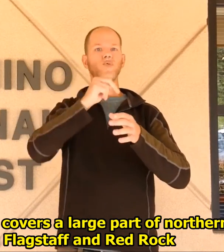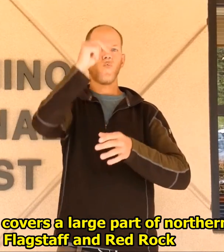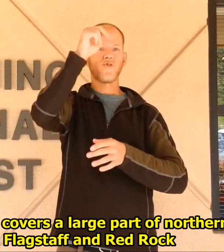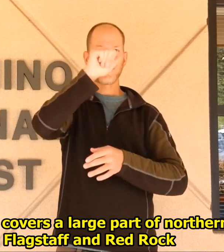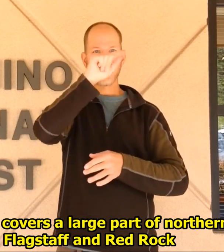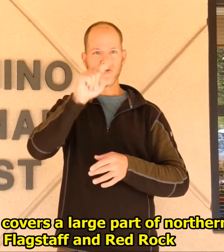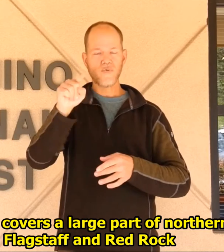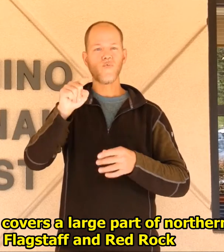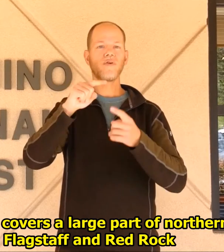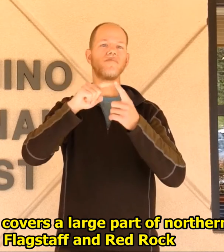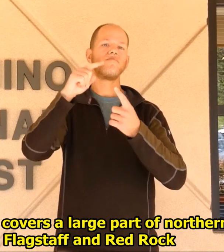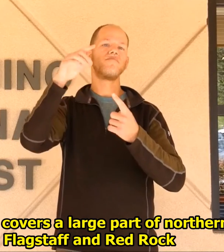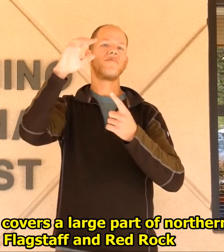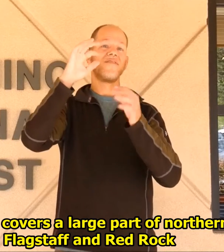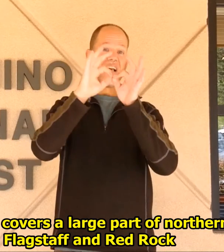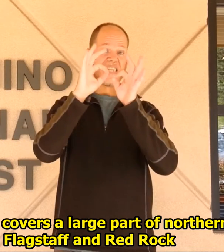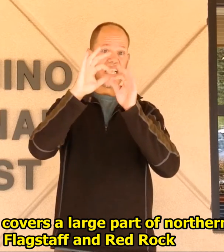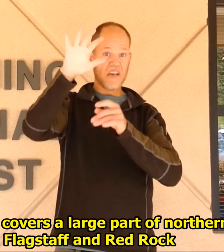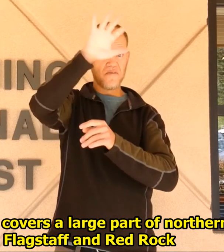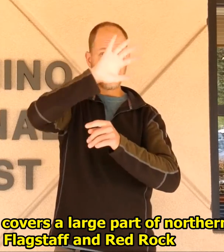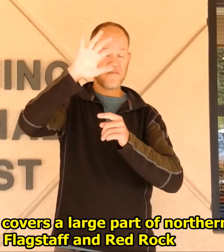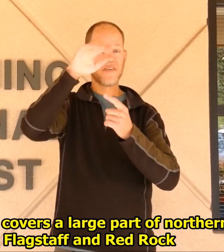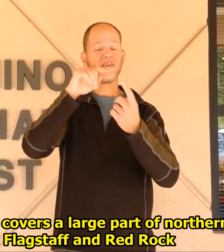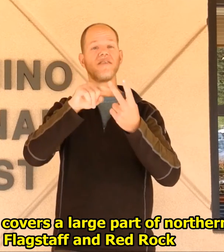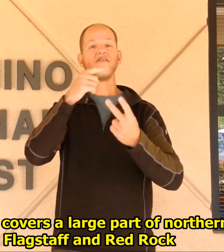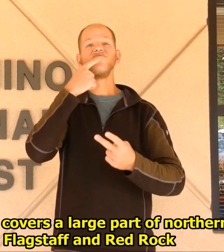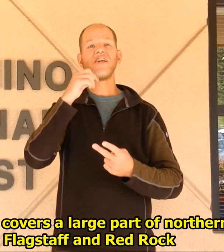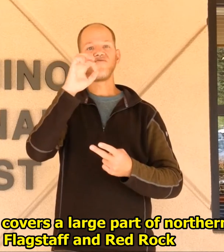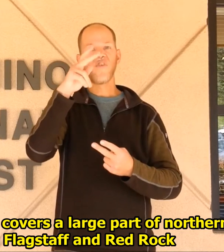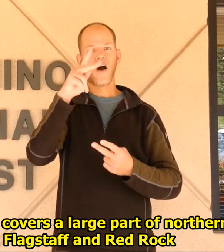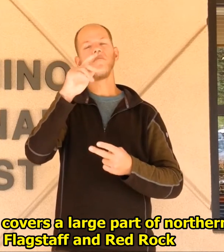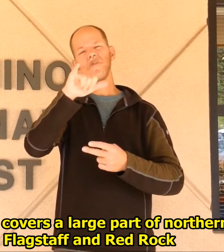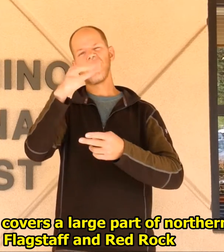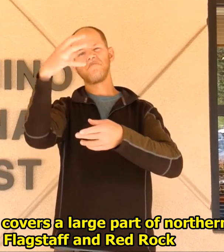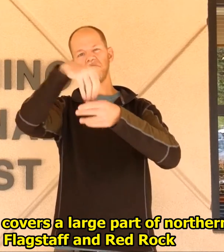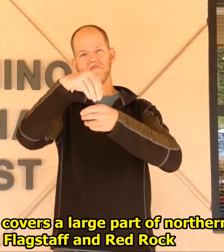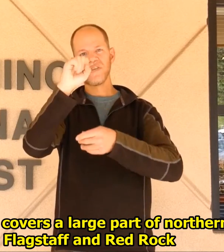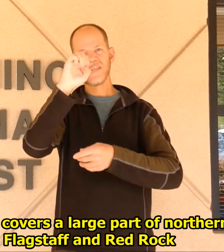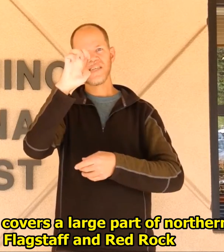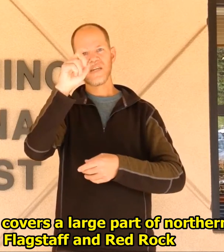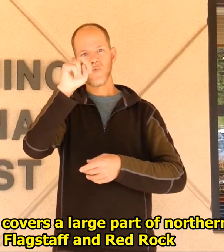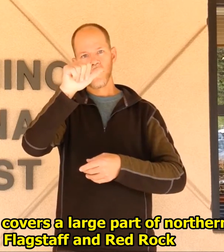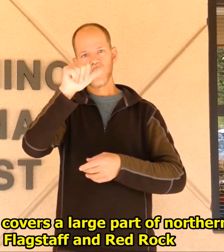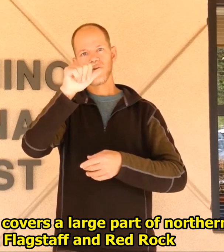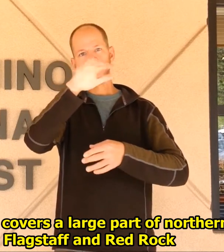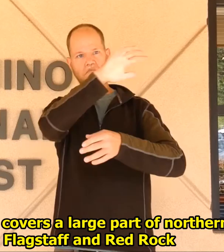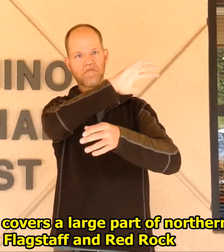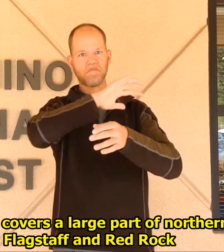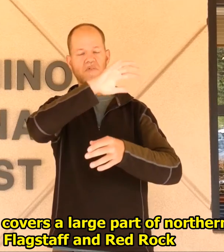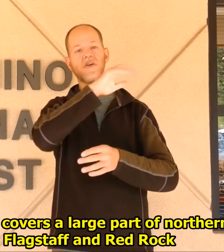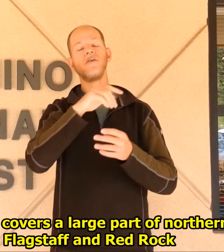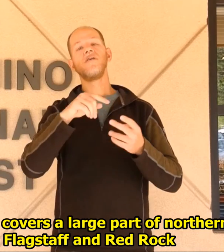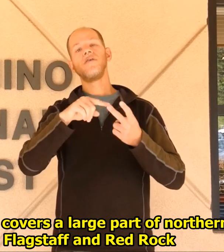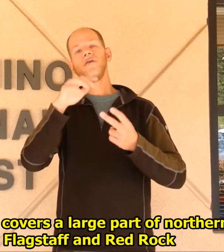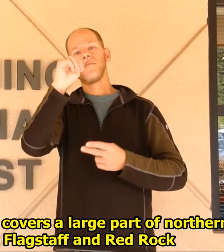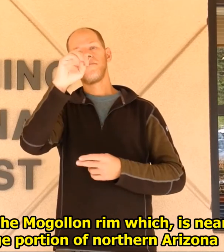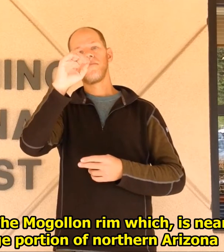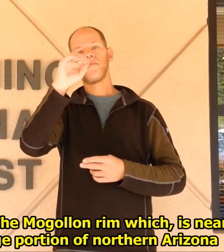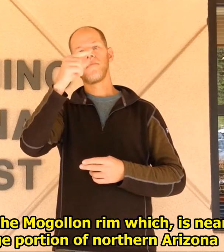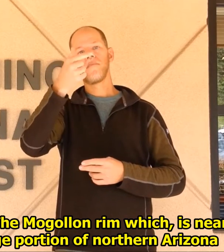Coconino National Forest covers a large part of northern Arizona including Flagstaff and Red Rock which is